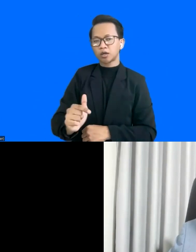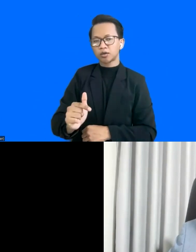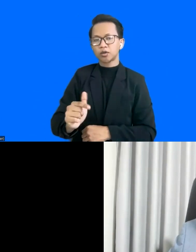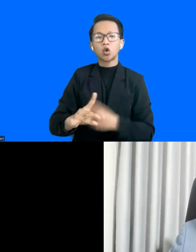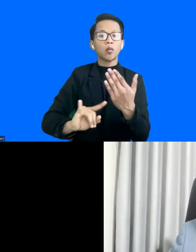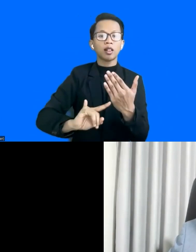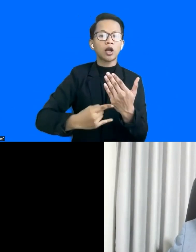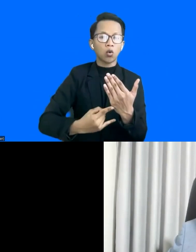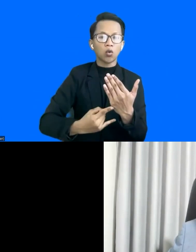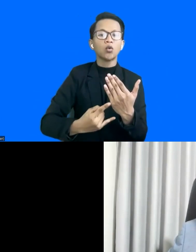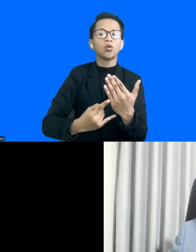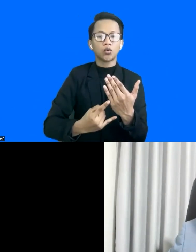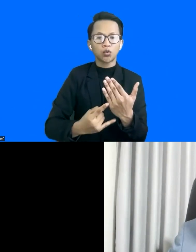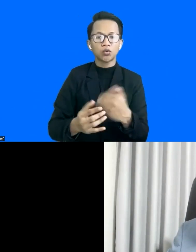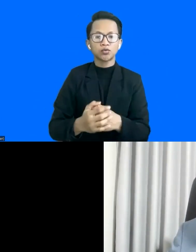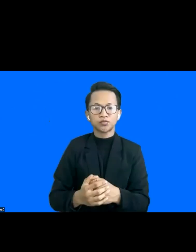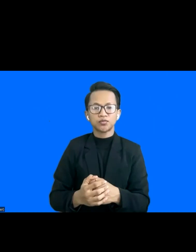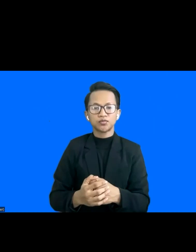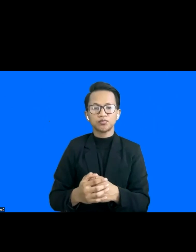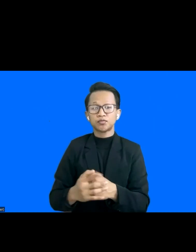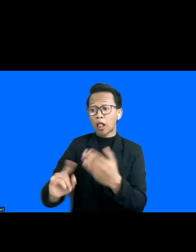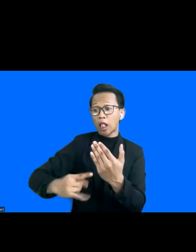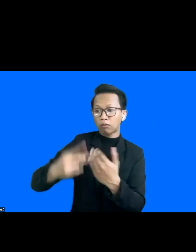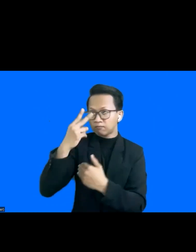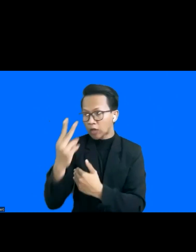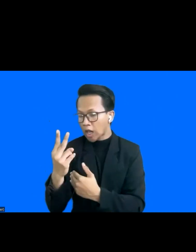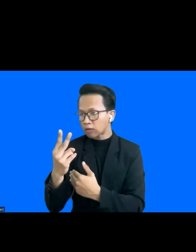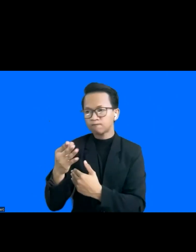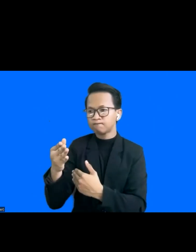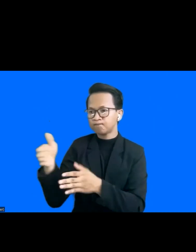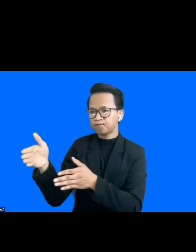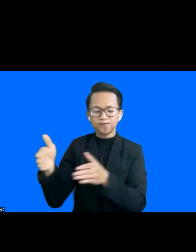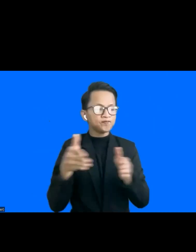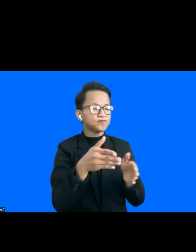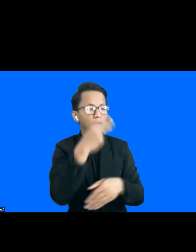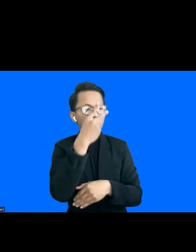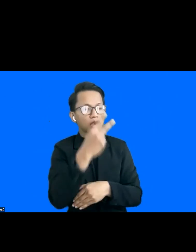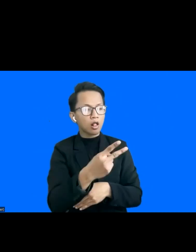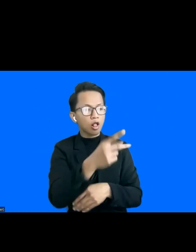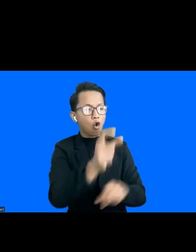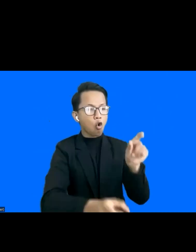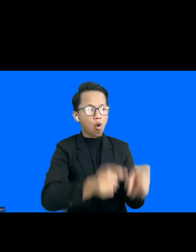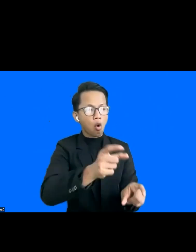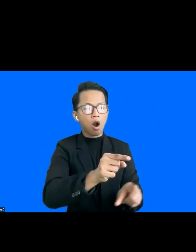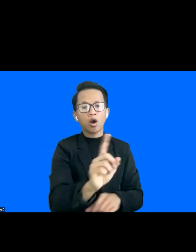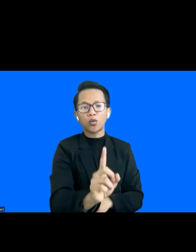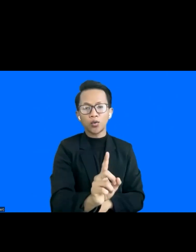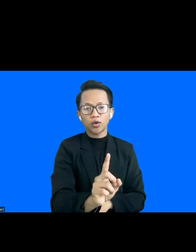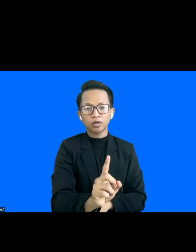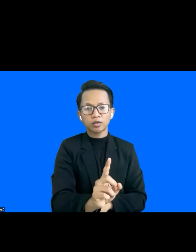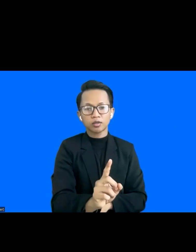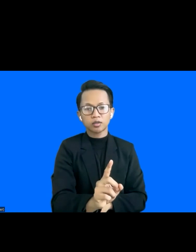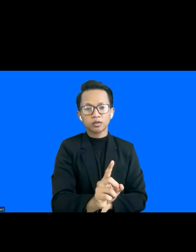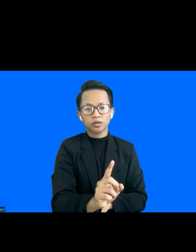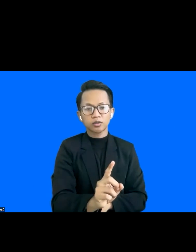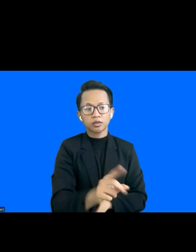before we even look at tech, I think we need to look at one other thing, which is I think more important. And that is